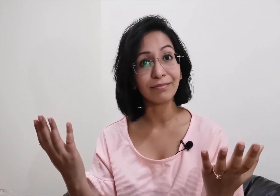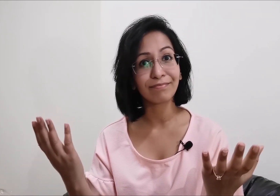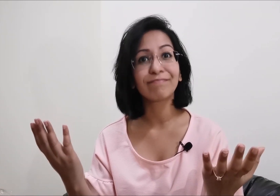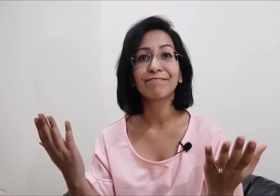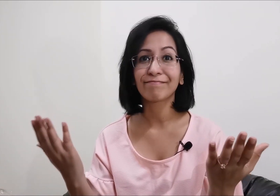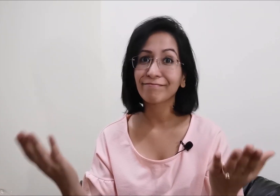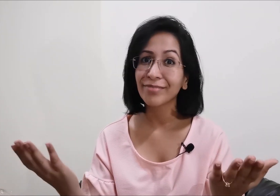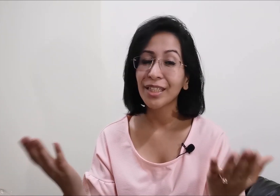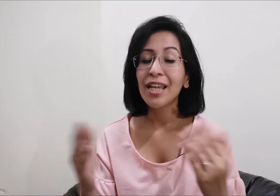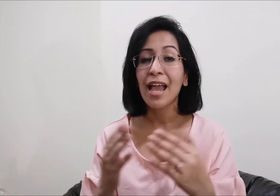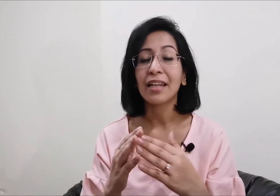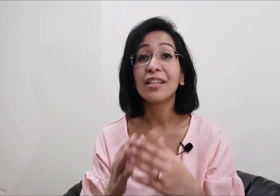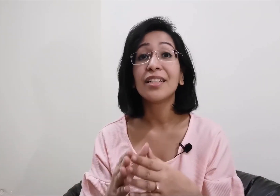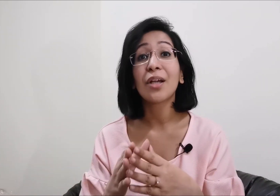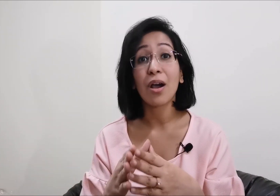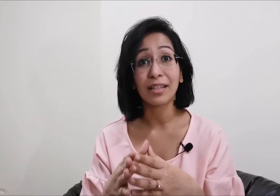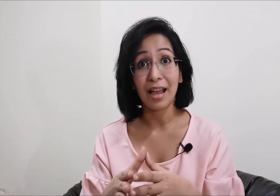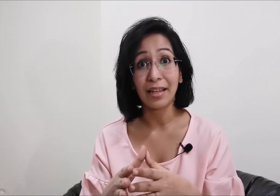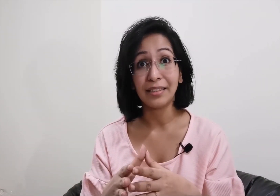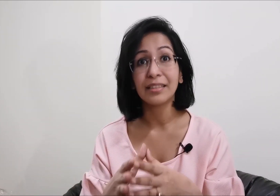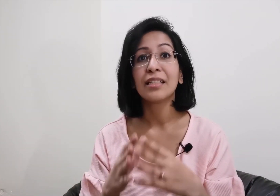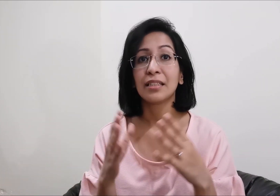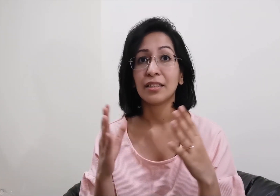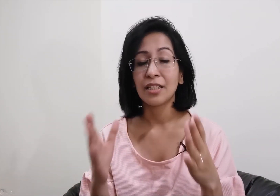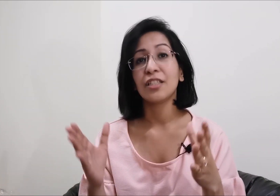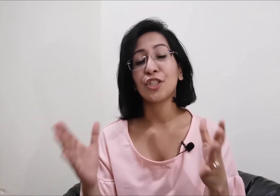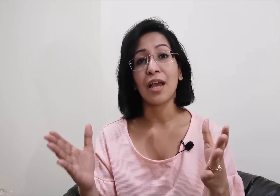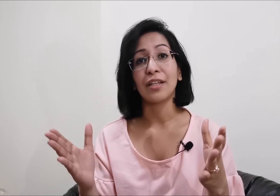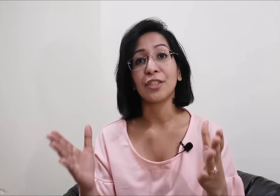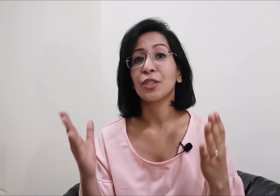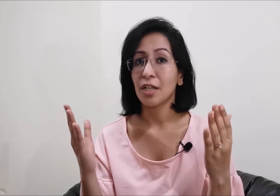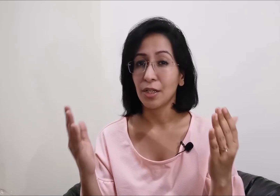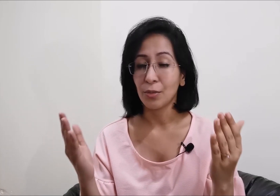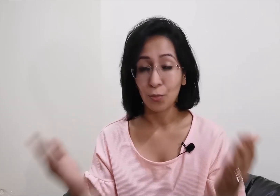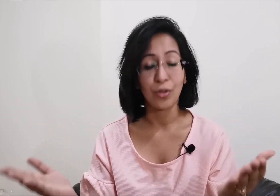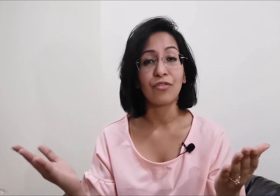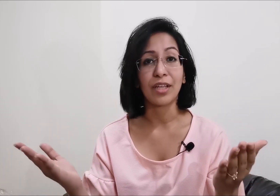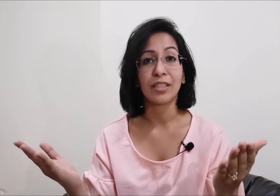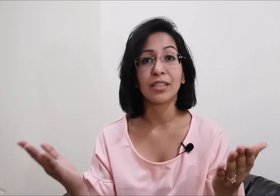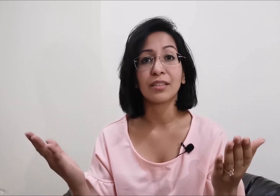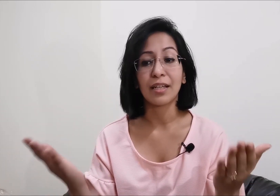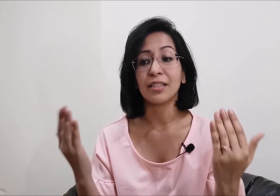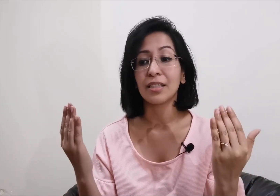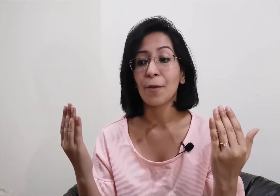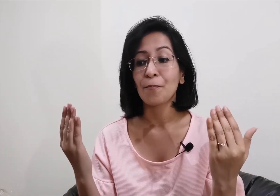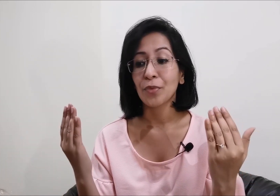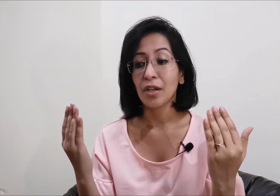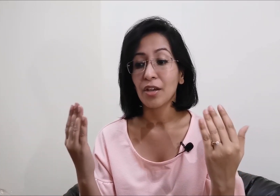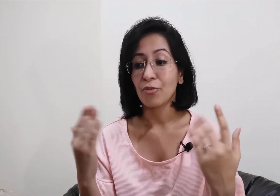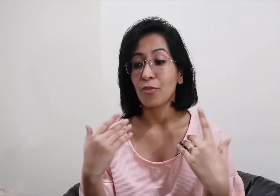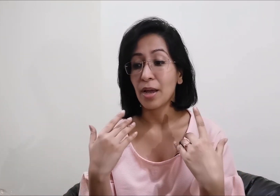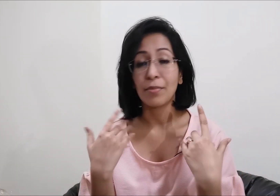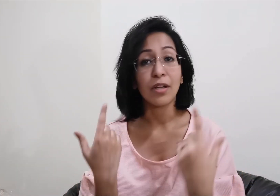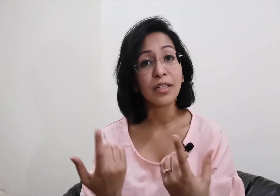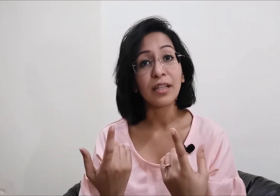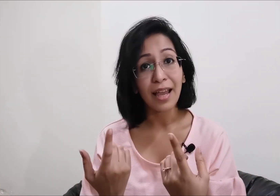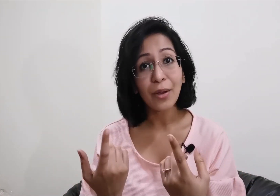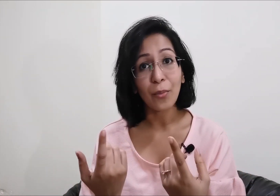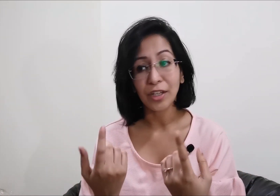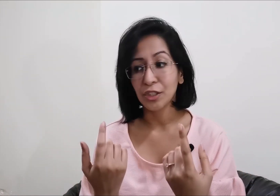and learning online this is a challenge we face that is if I'm learning a language